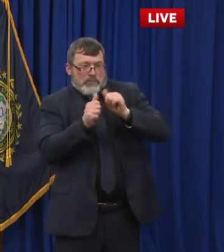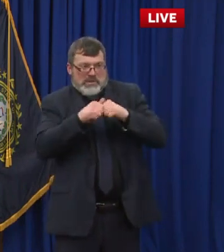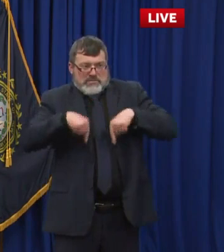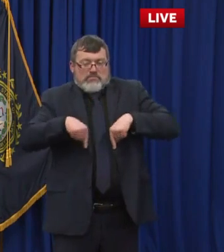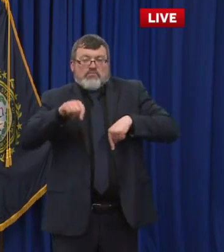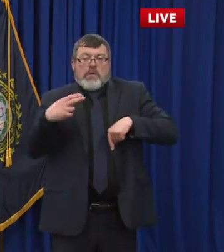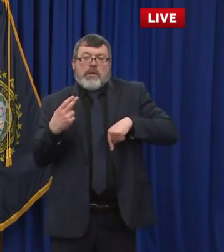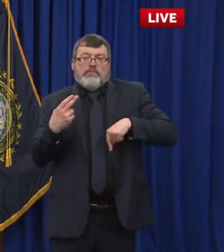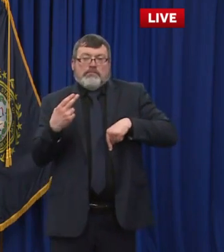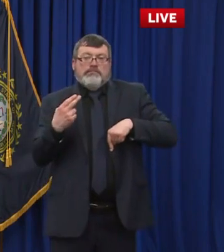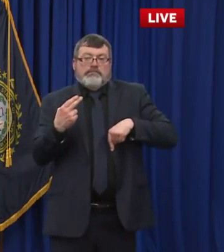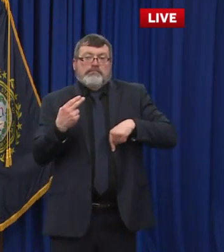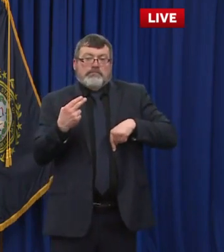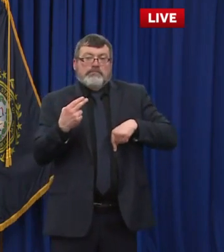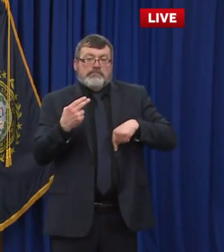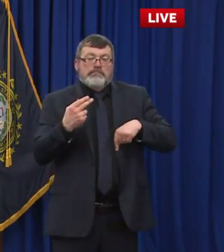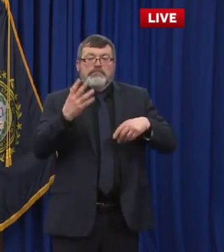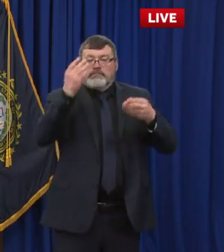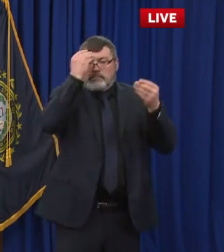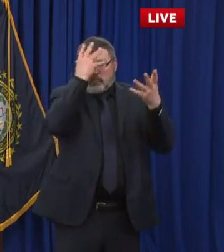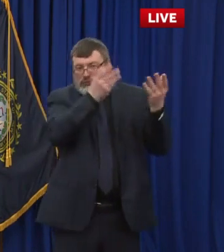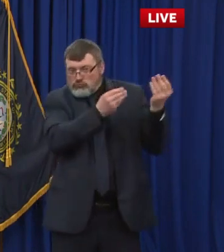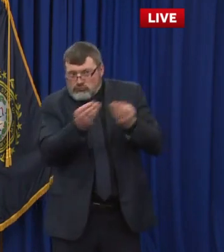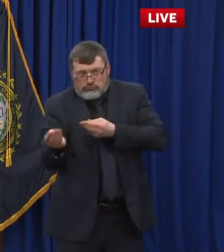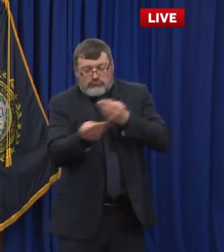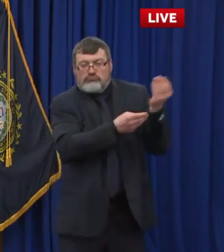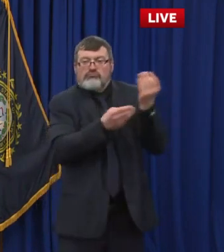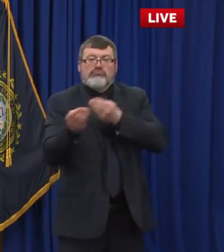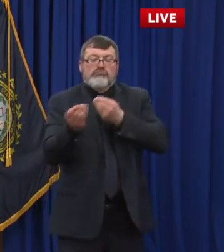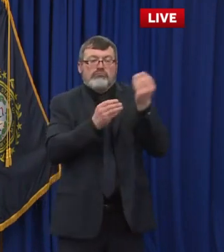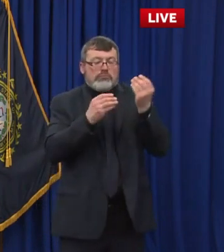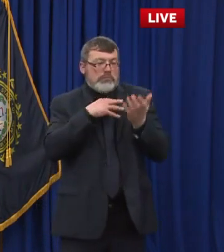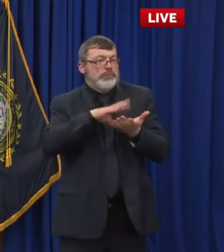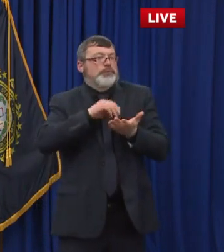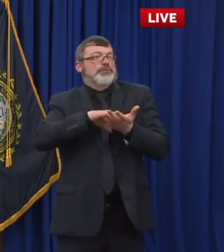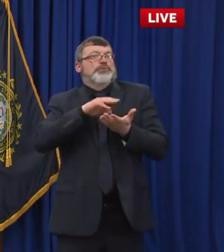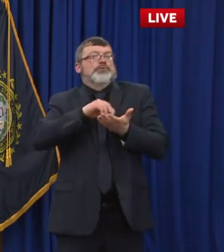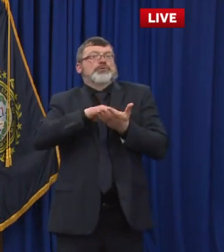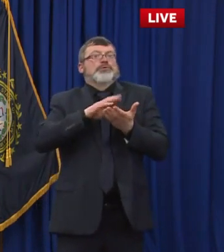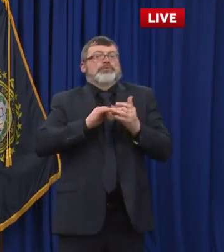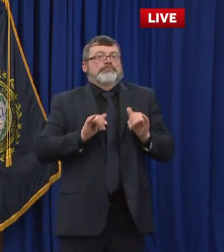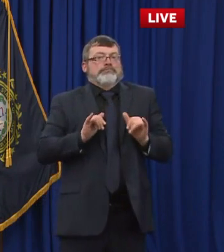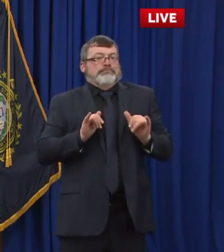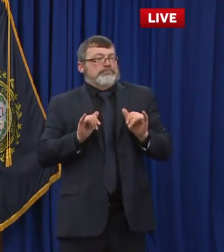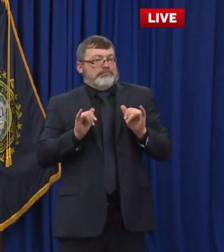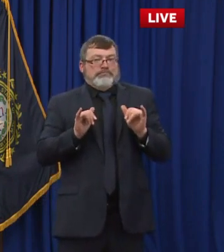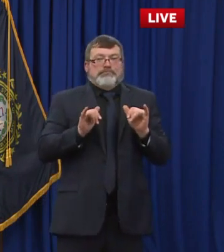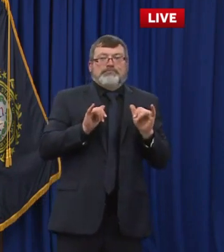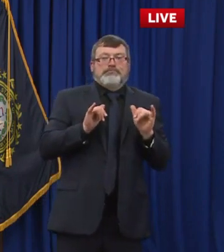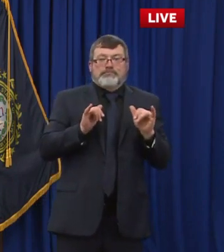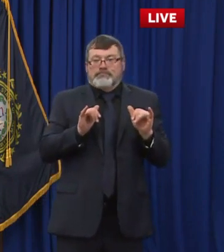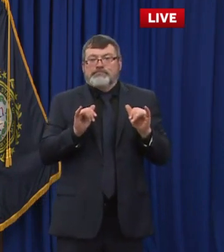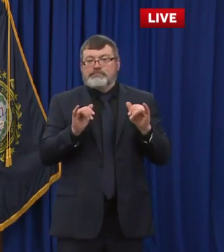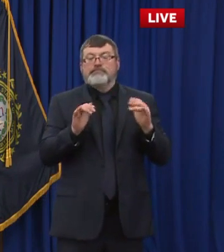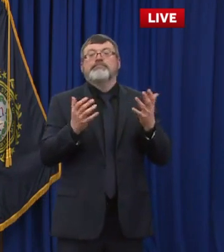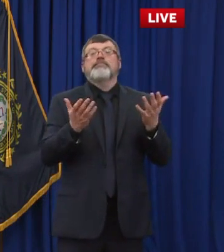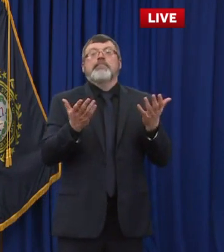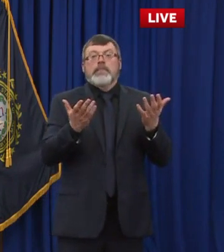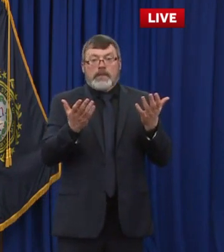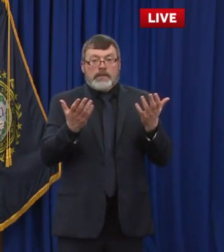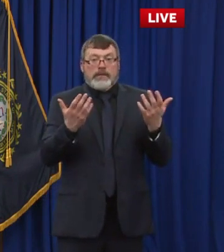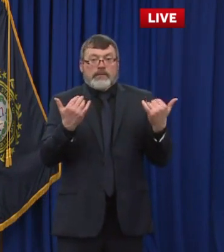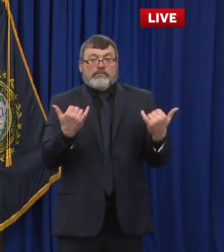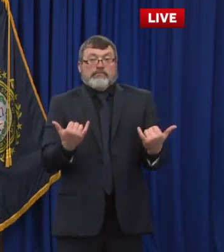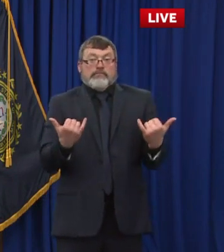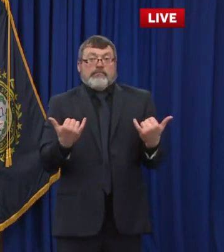maybe edit what the restrictions were in the spring, because our information today is better than what it was in April or May when these restrictions were put in